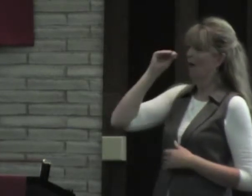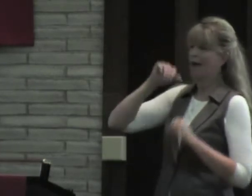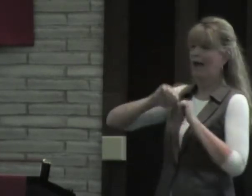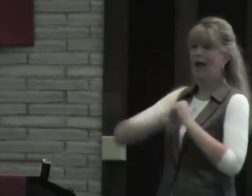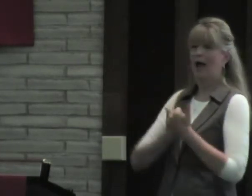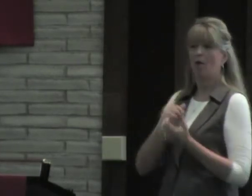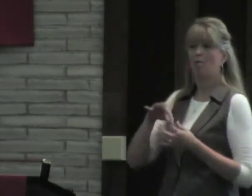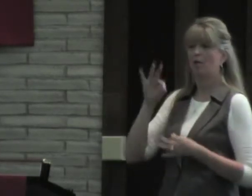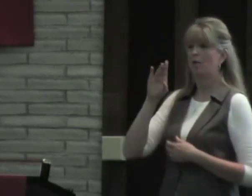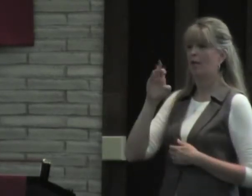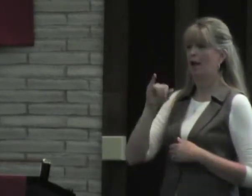the boy